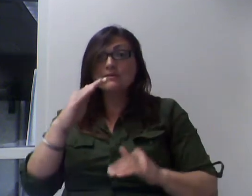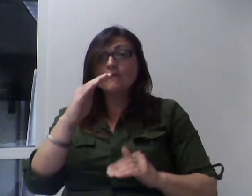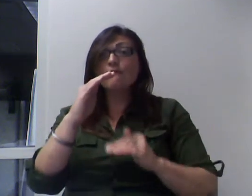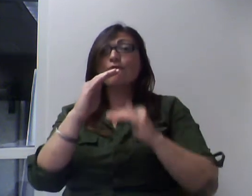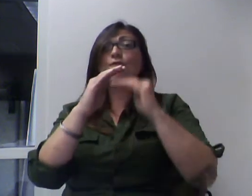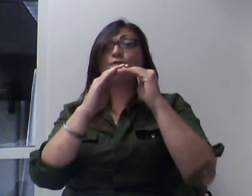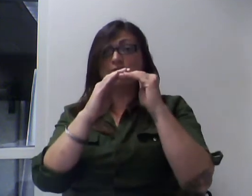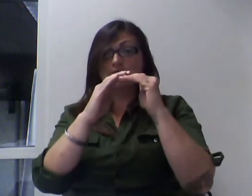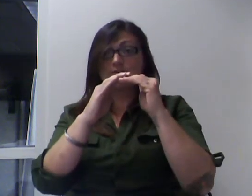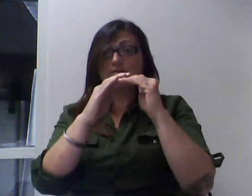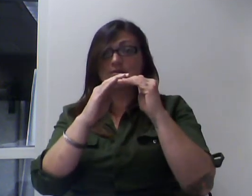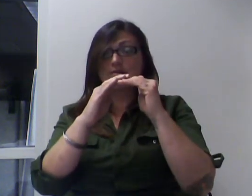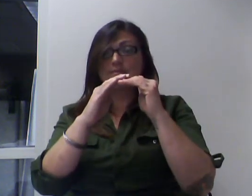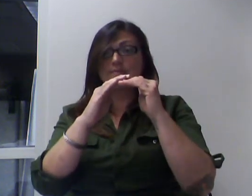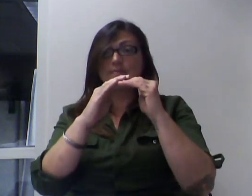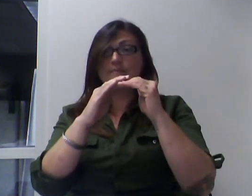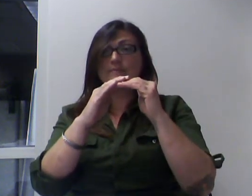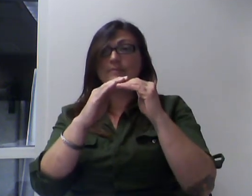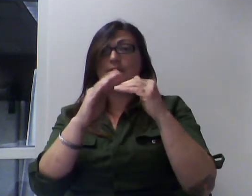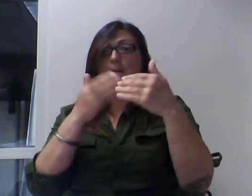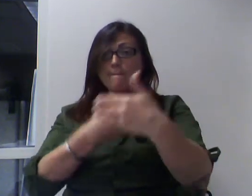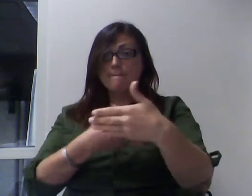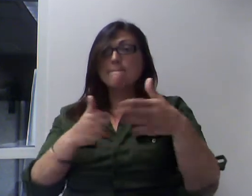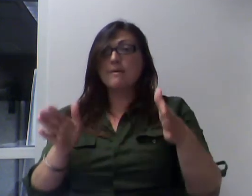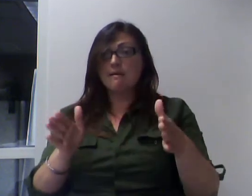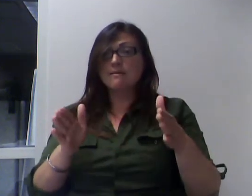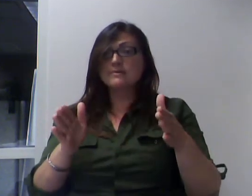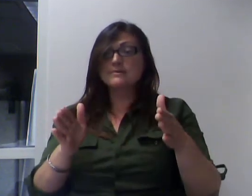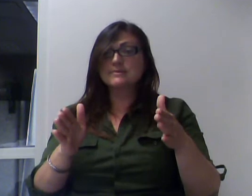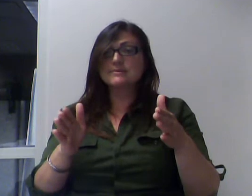figure. And what do you think we might fill it with?